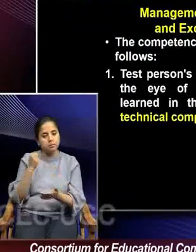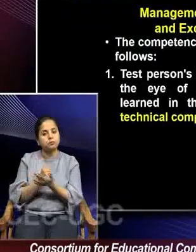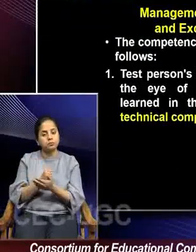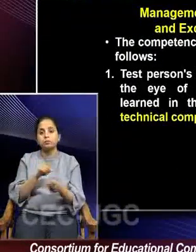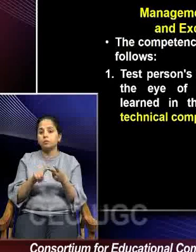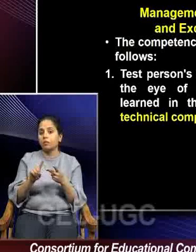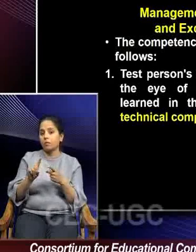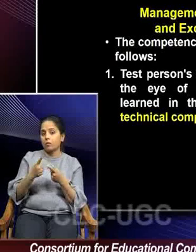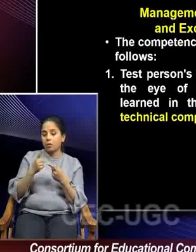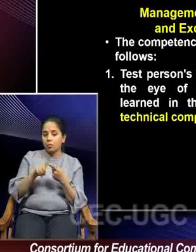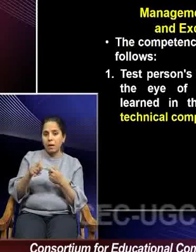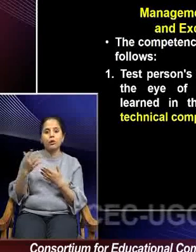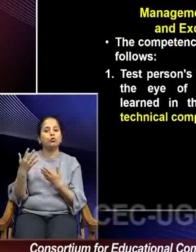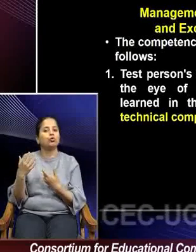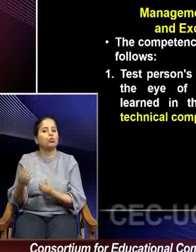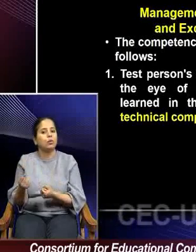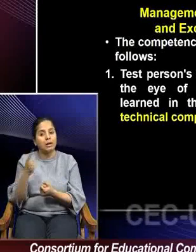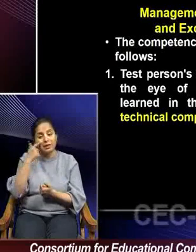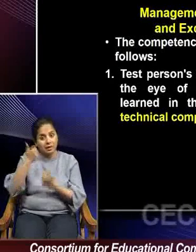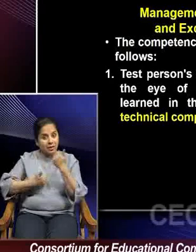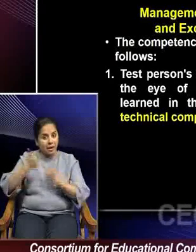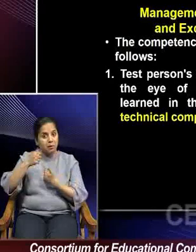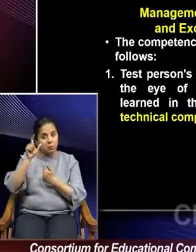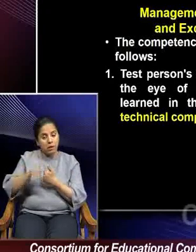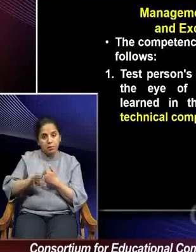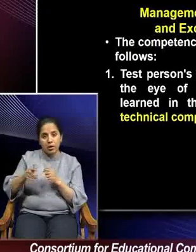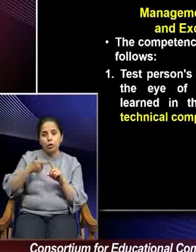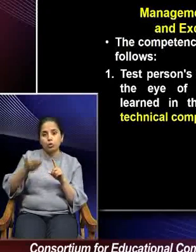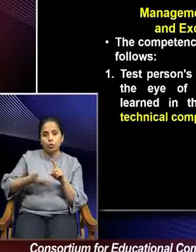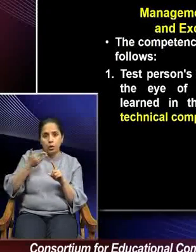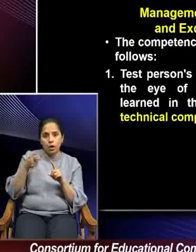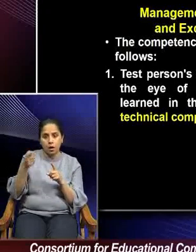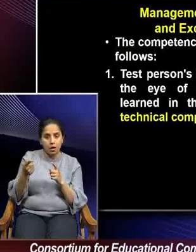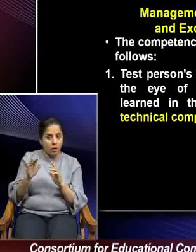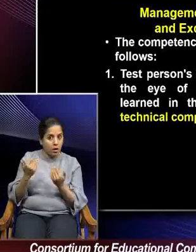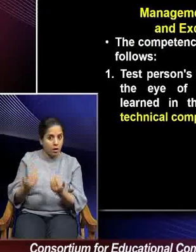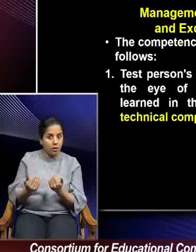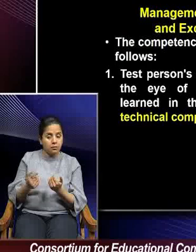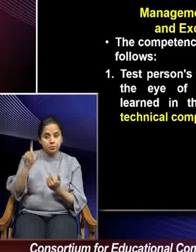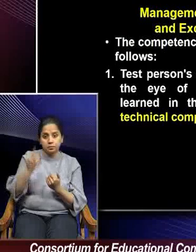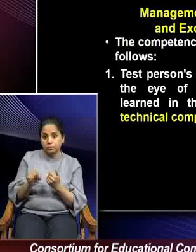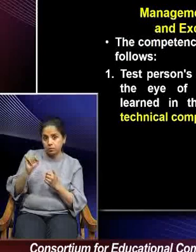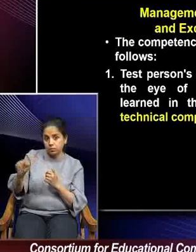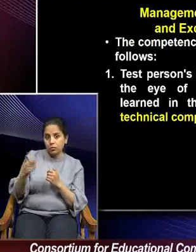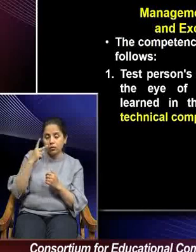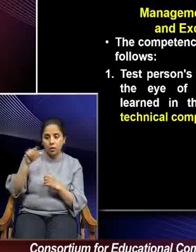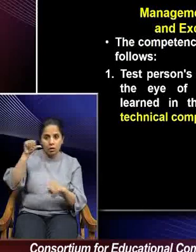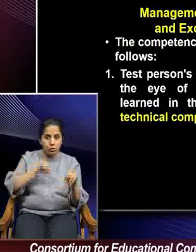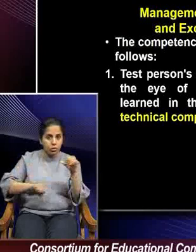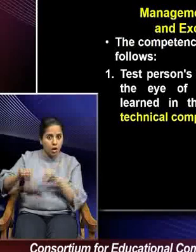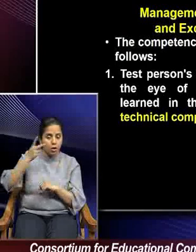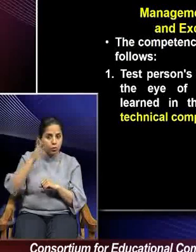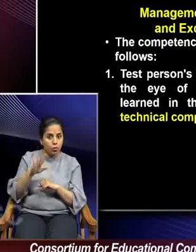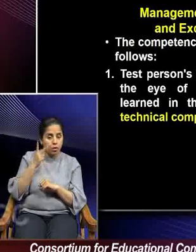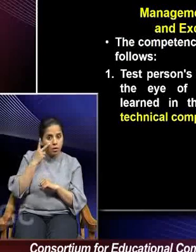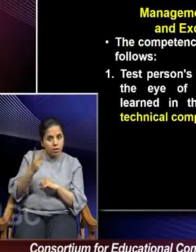is you have to test the person's training in possession of the eye of science students through the